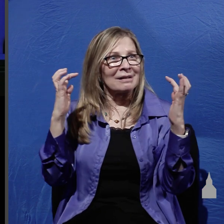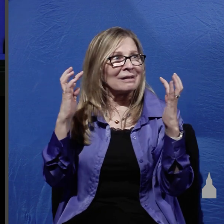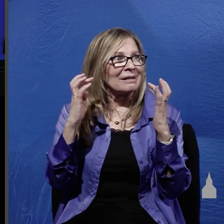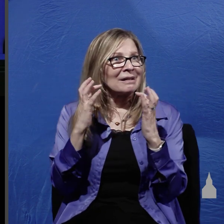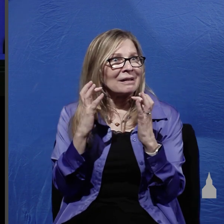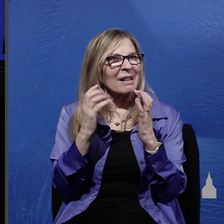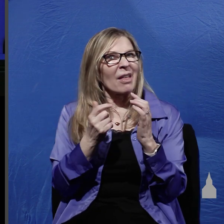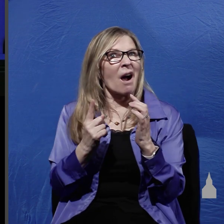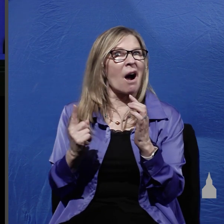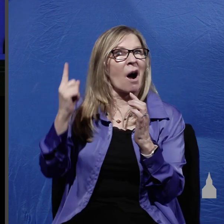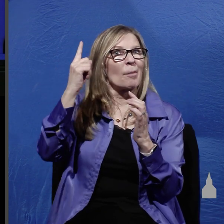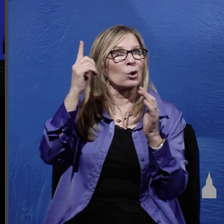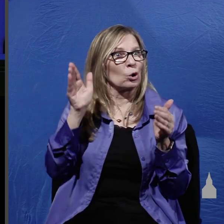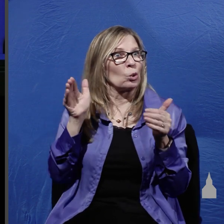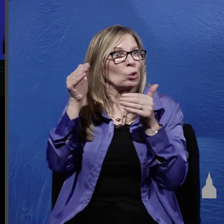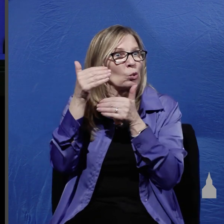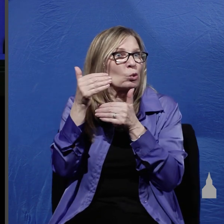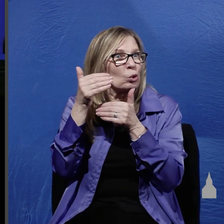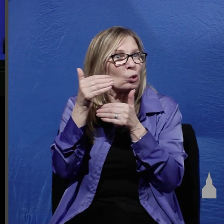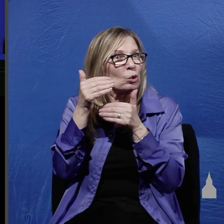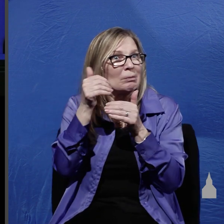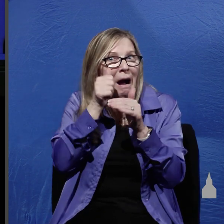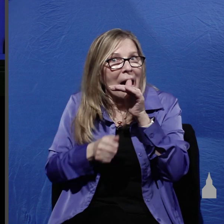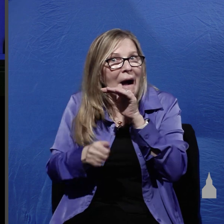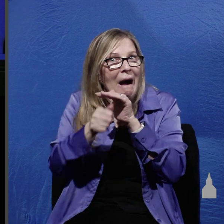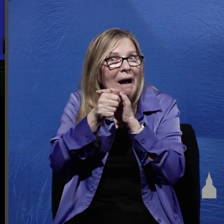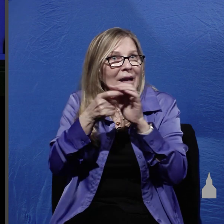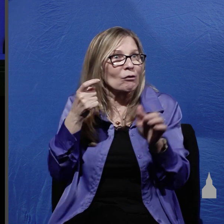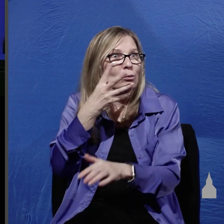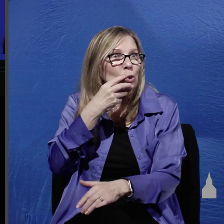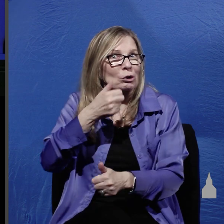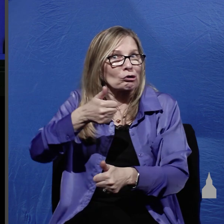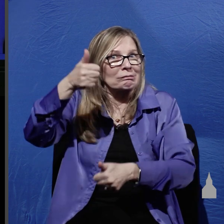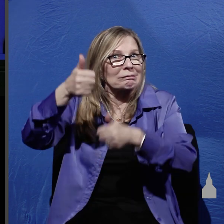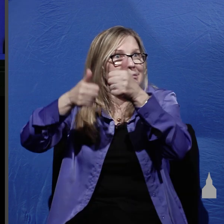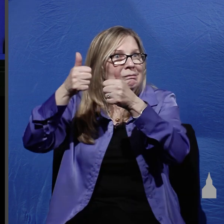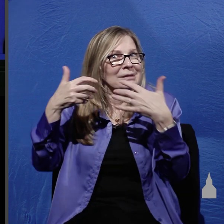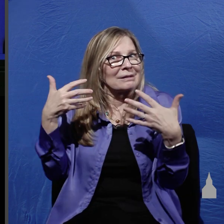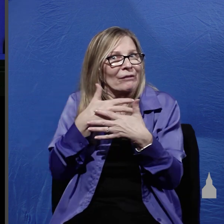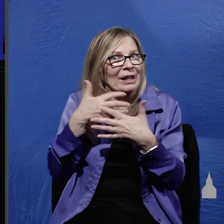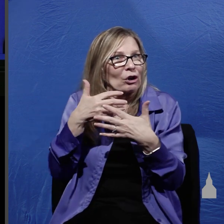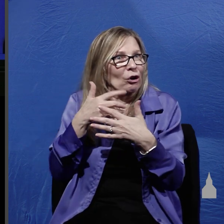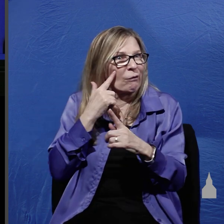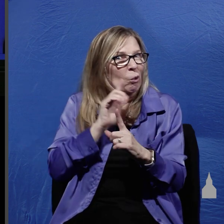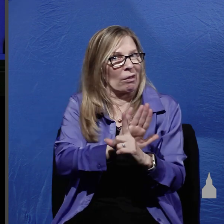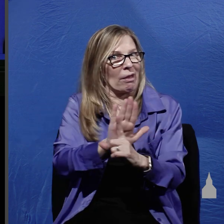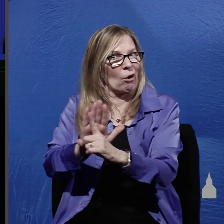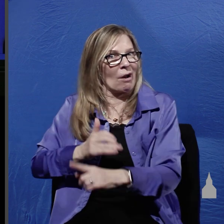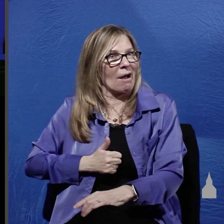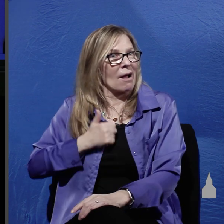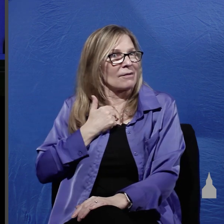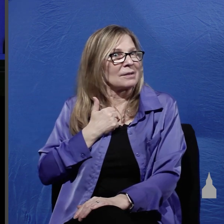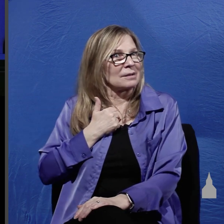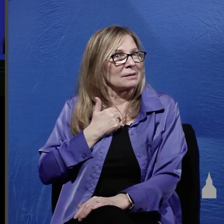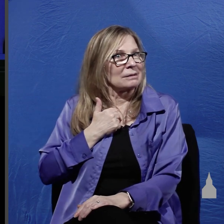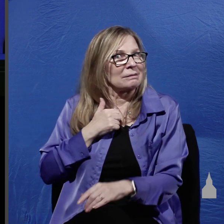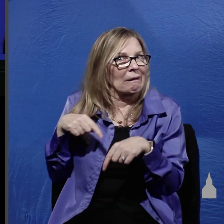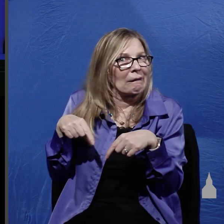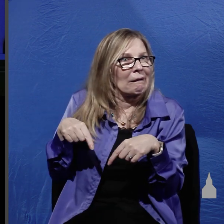upper room in the city of Jerusalem hiding from the Jewish authorities out of fear for their own lives so without doubt